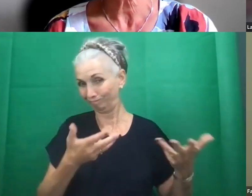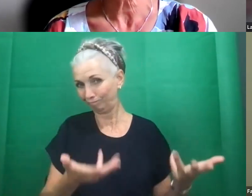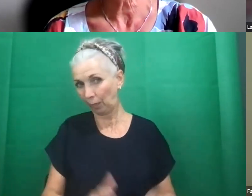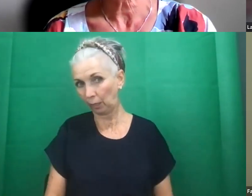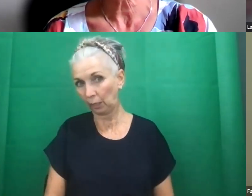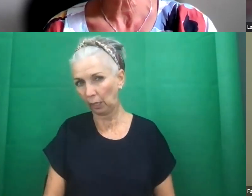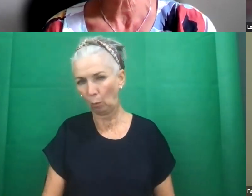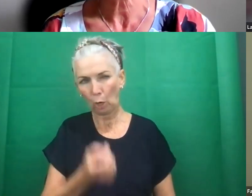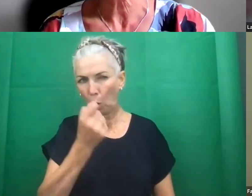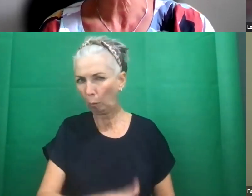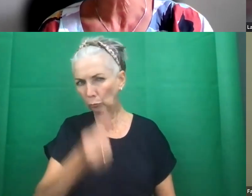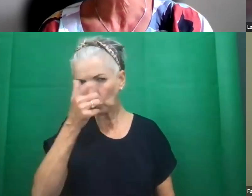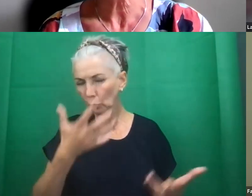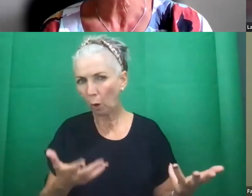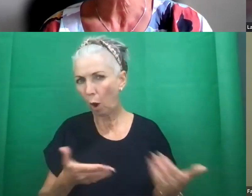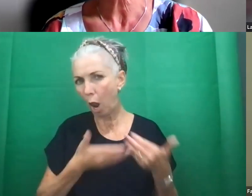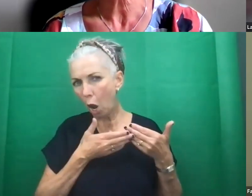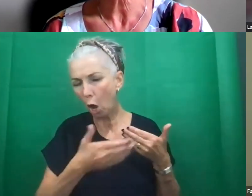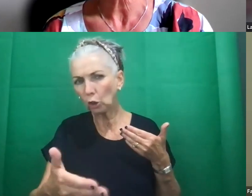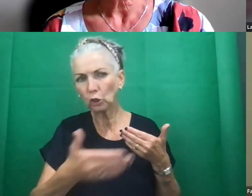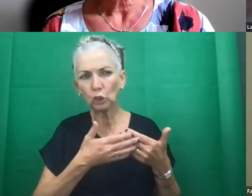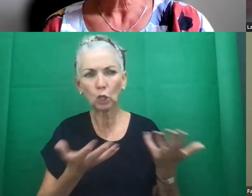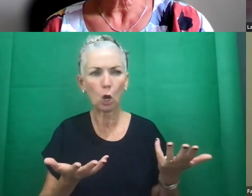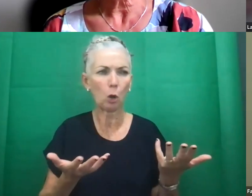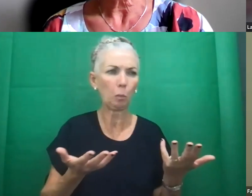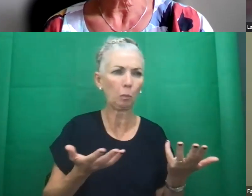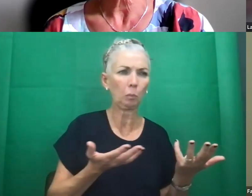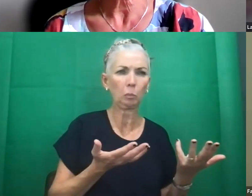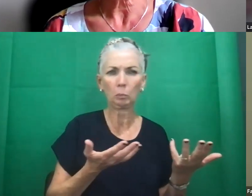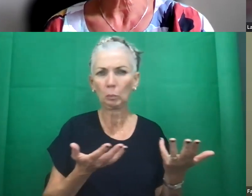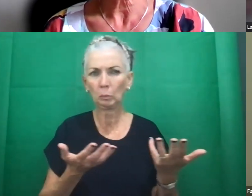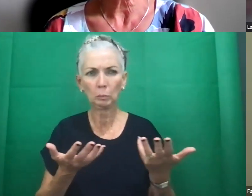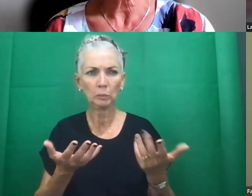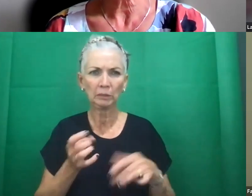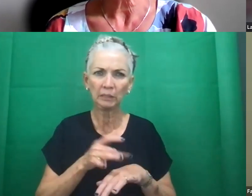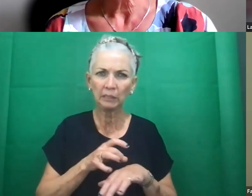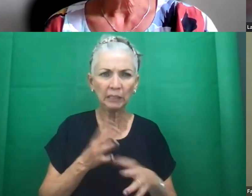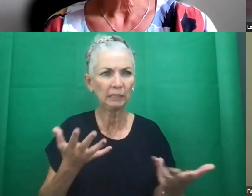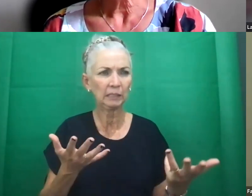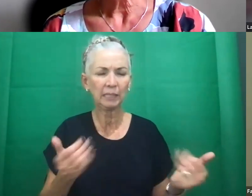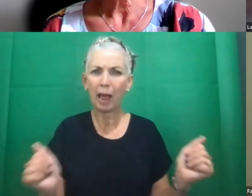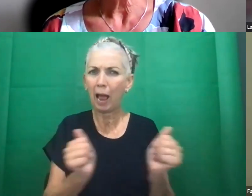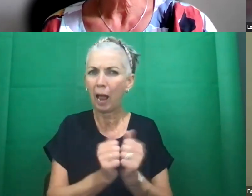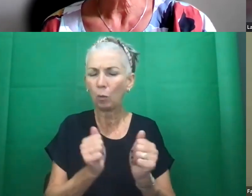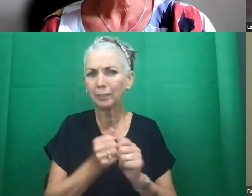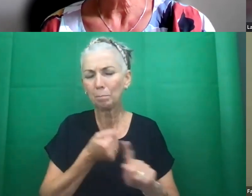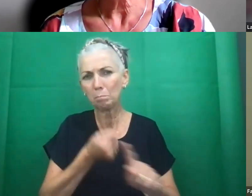little about long term sequence, sequelae of the disease, we don't know how it's impacting on them. And certainly,